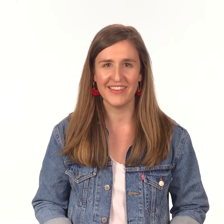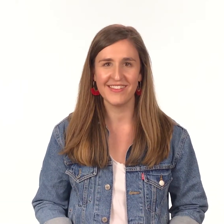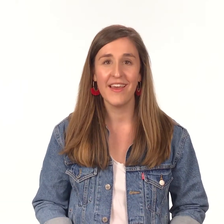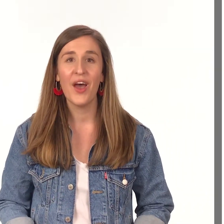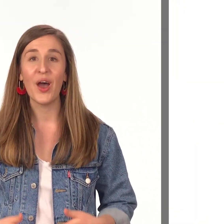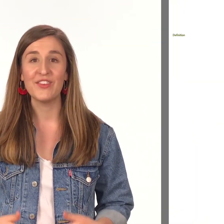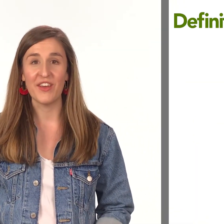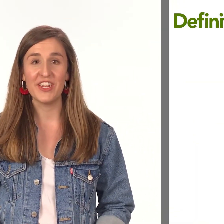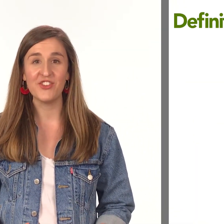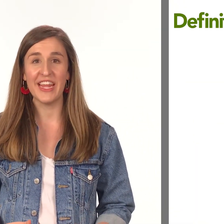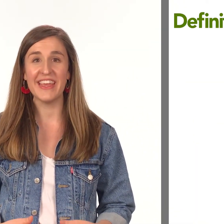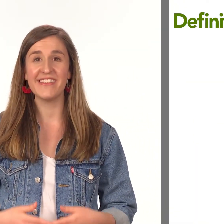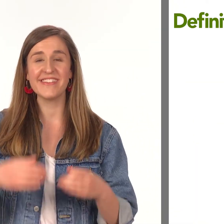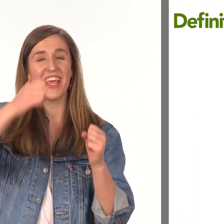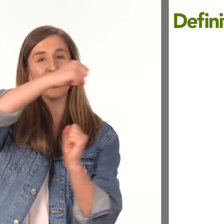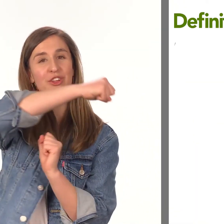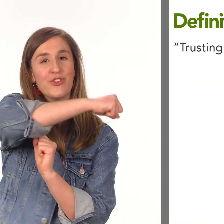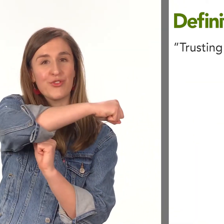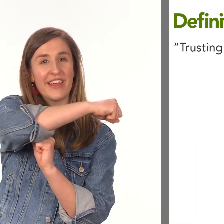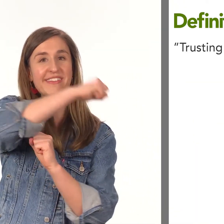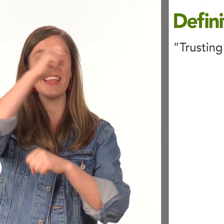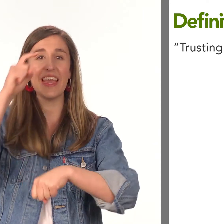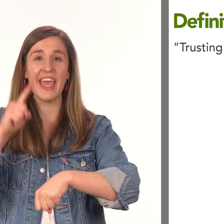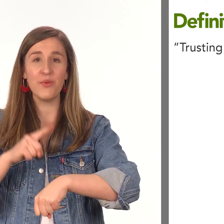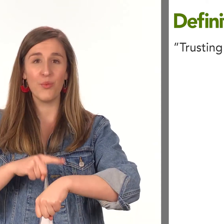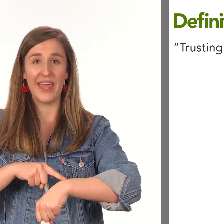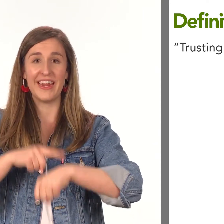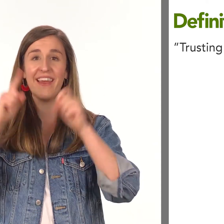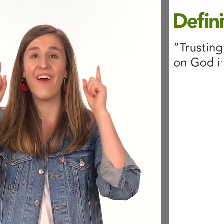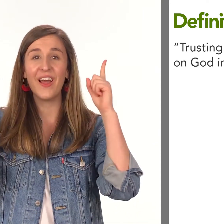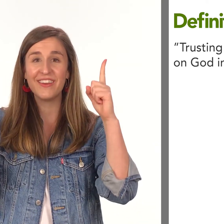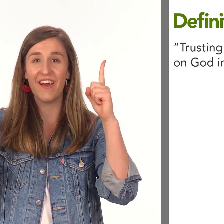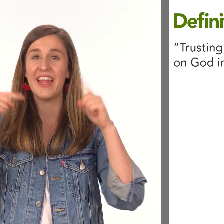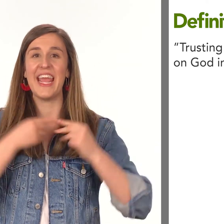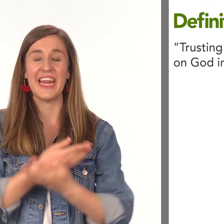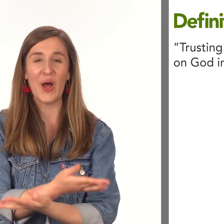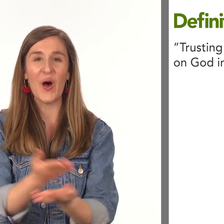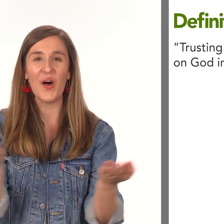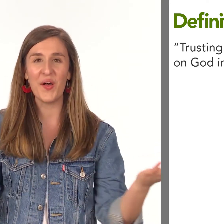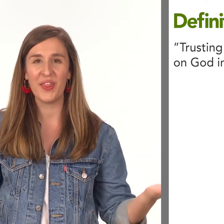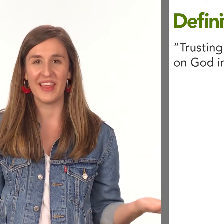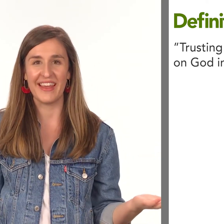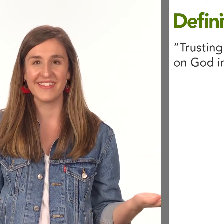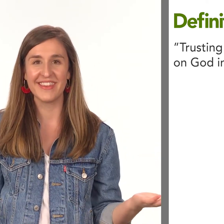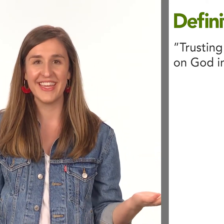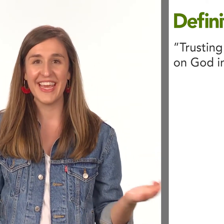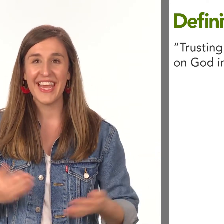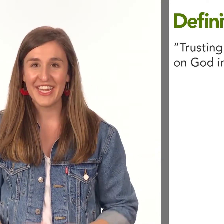our definition is trusting and waiting on god in all things can you